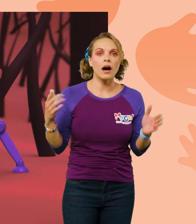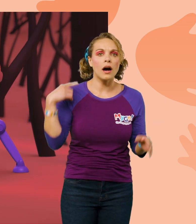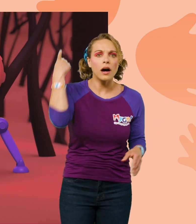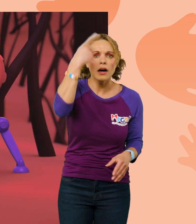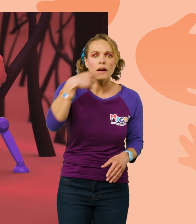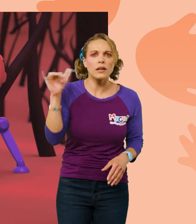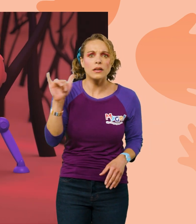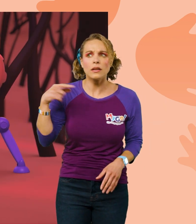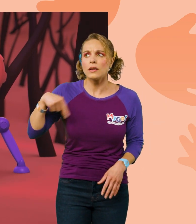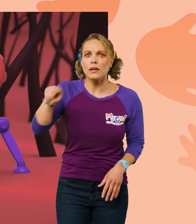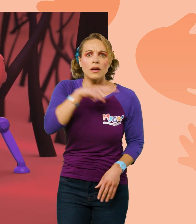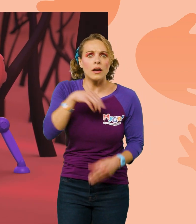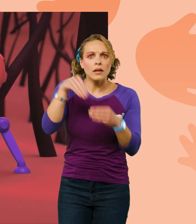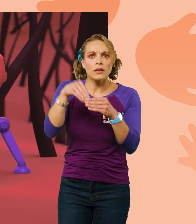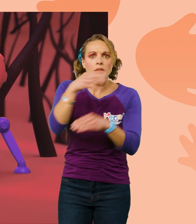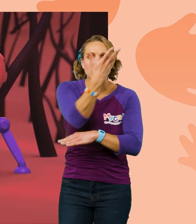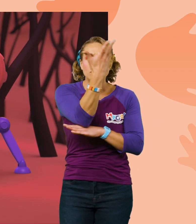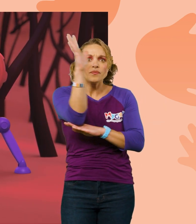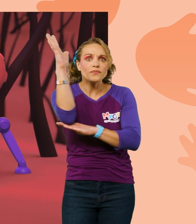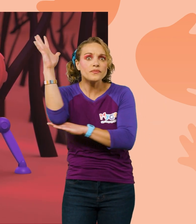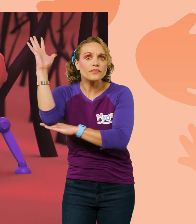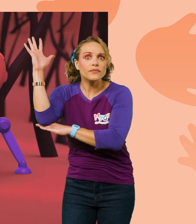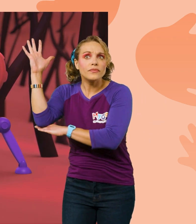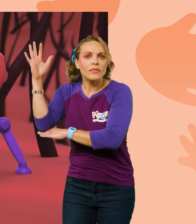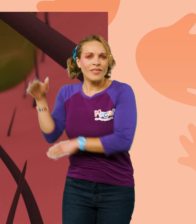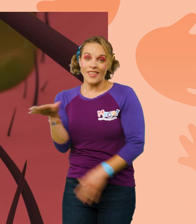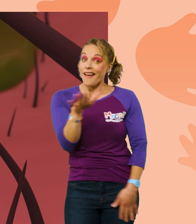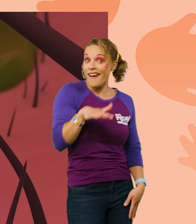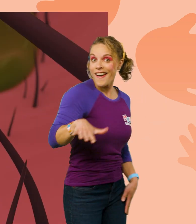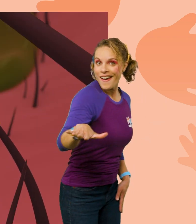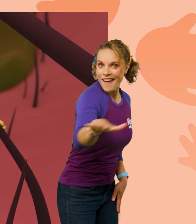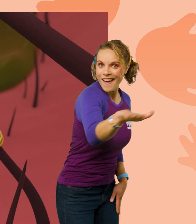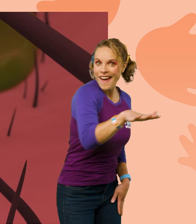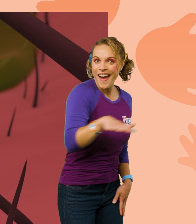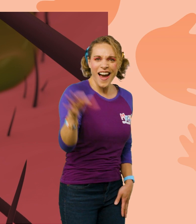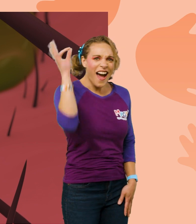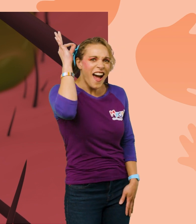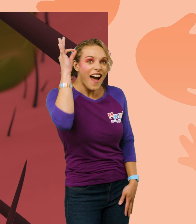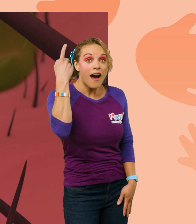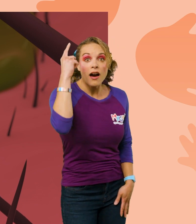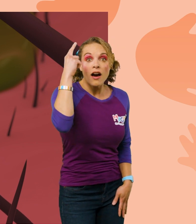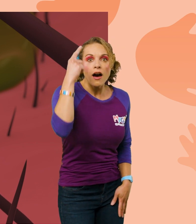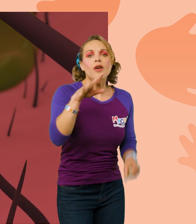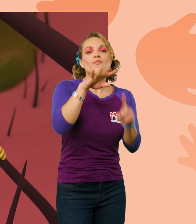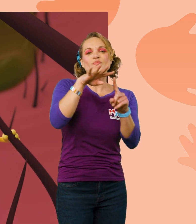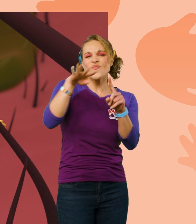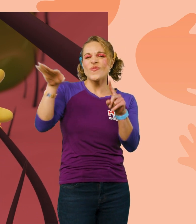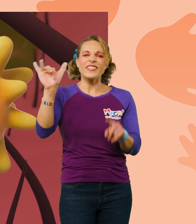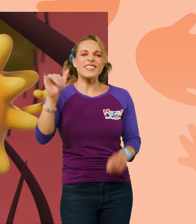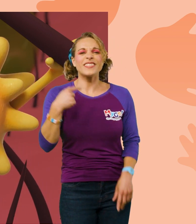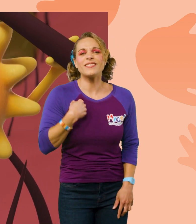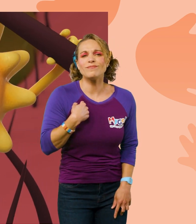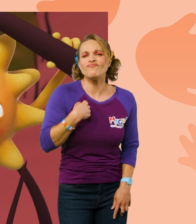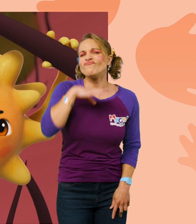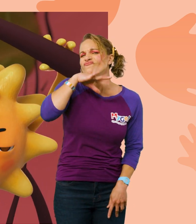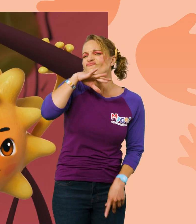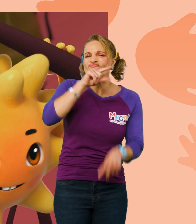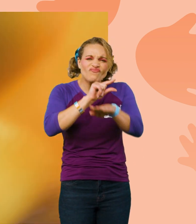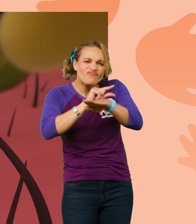It looks like we're in a jungle! This is all hair! It's here to keep pollen like me! Plus, other